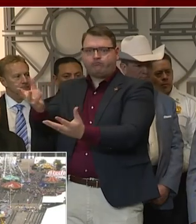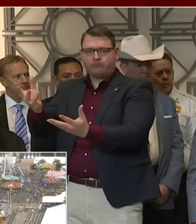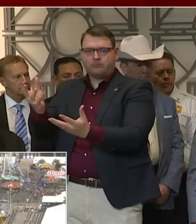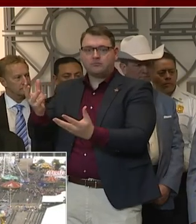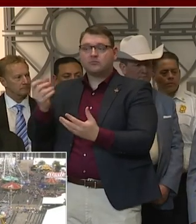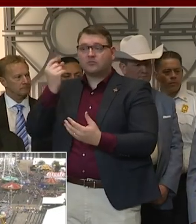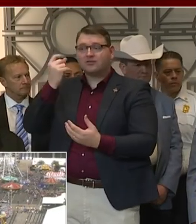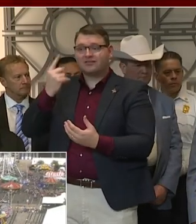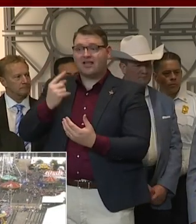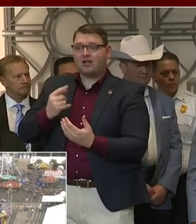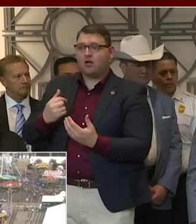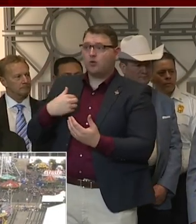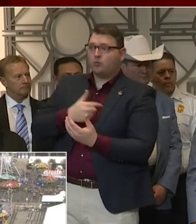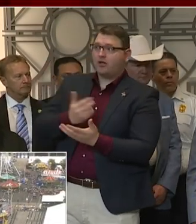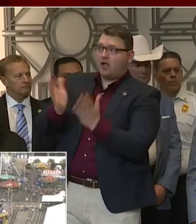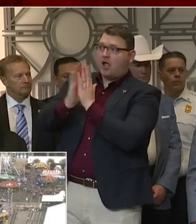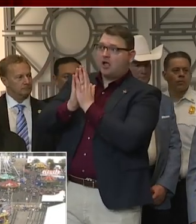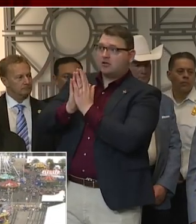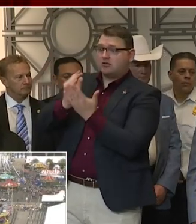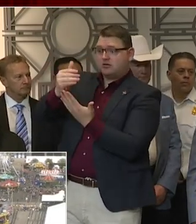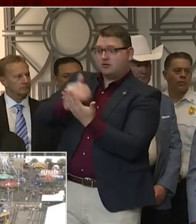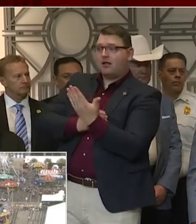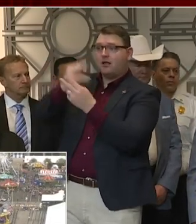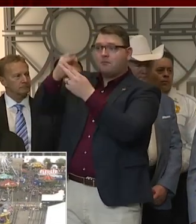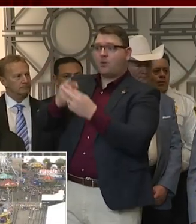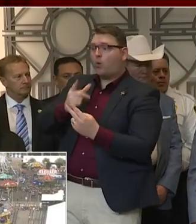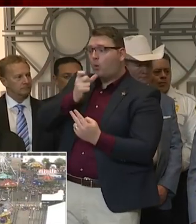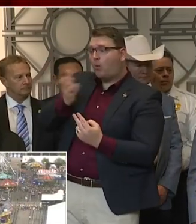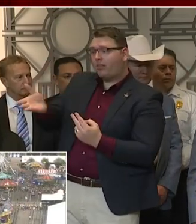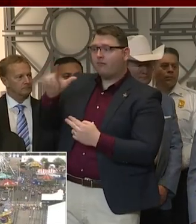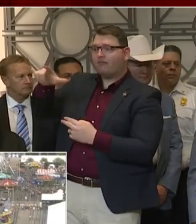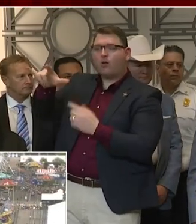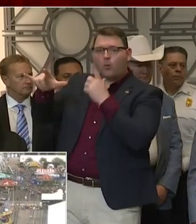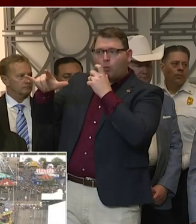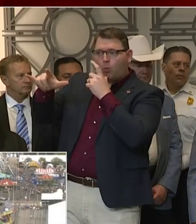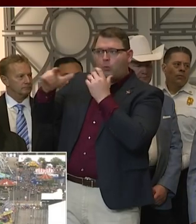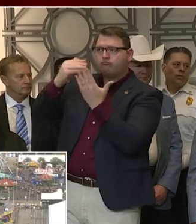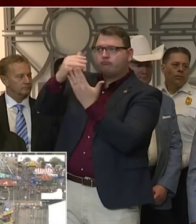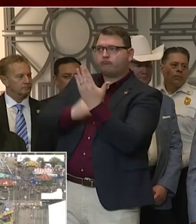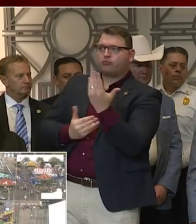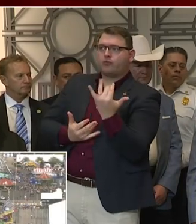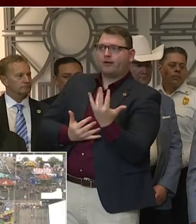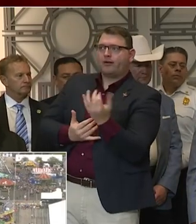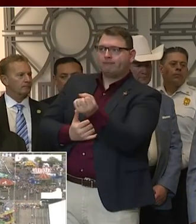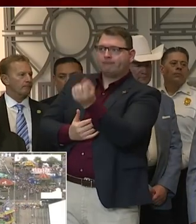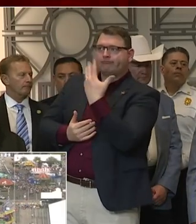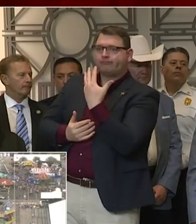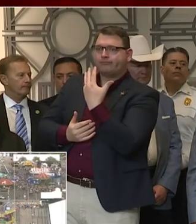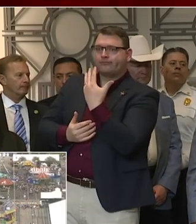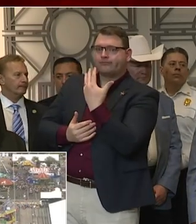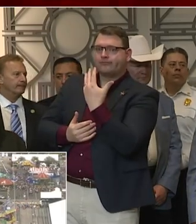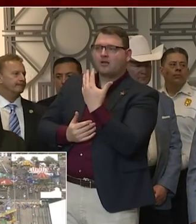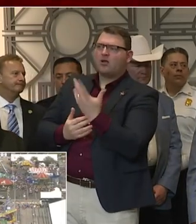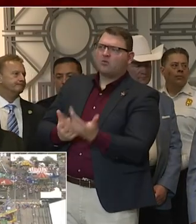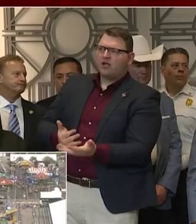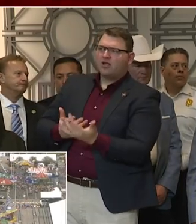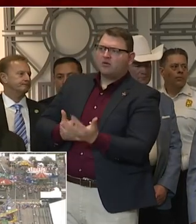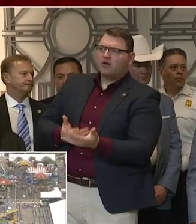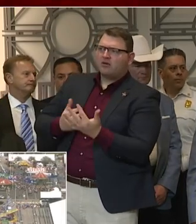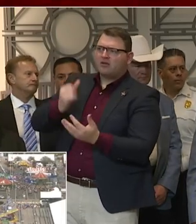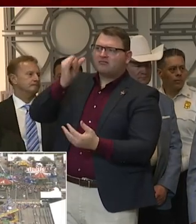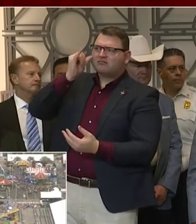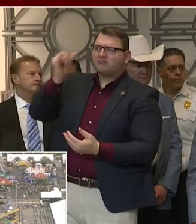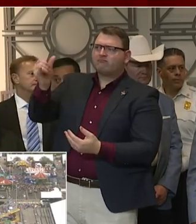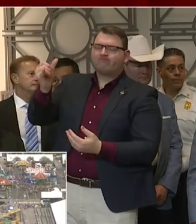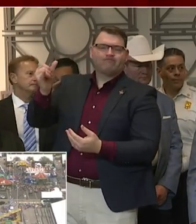made us trigger to, as the judge mentioned, to the next level, which was the best way to get this information out in order to